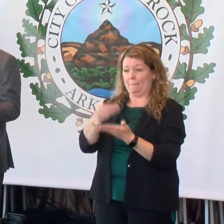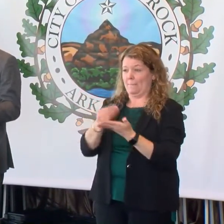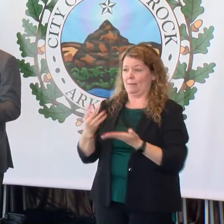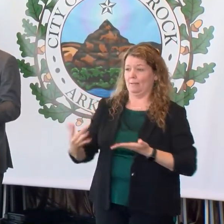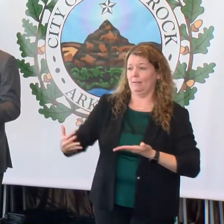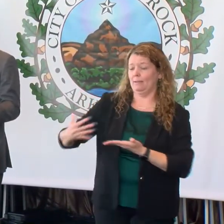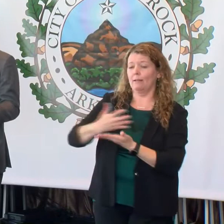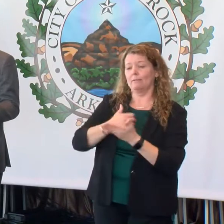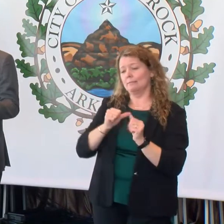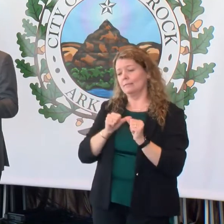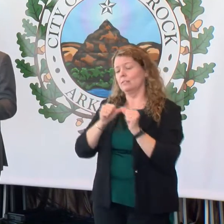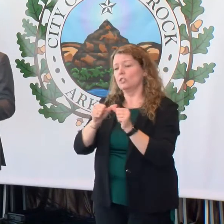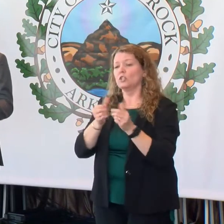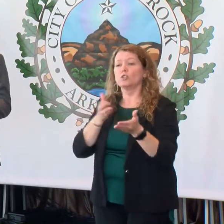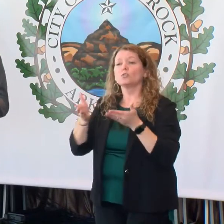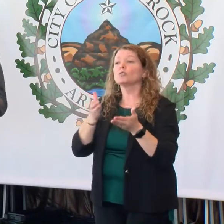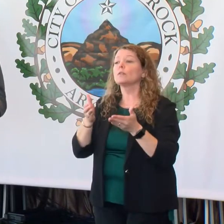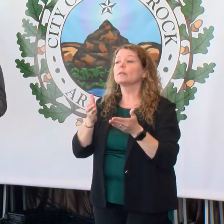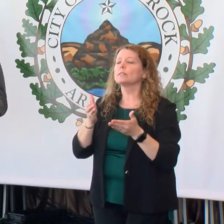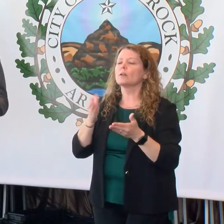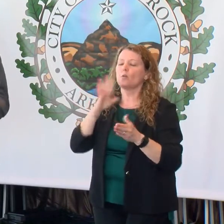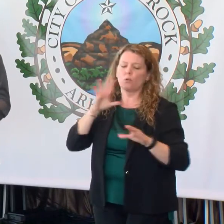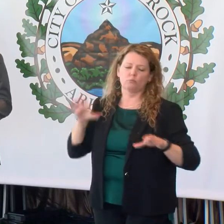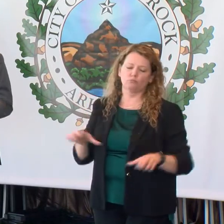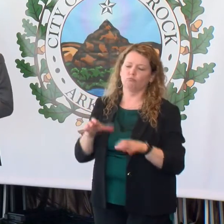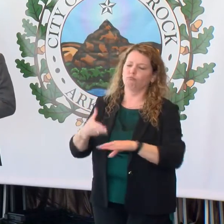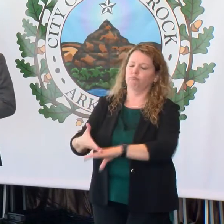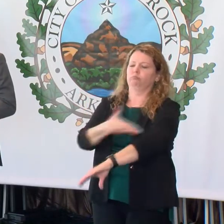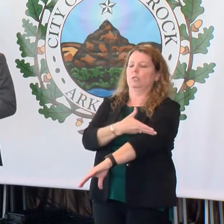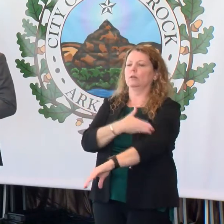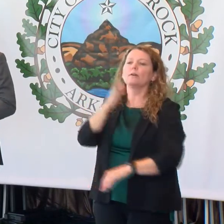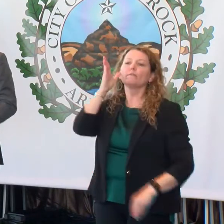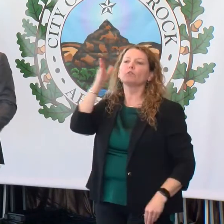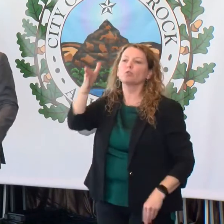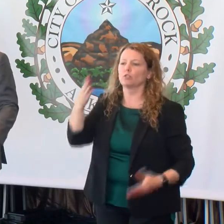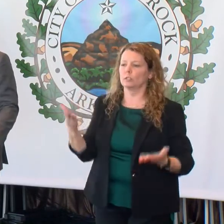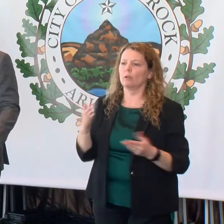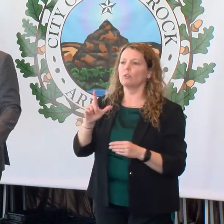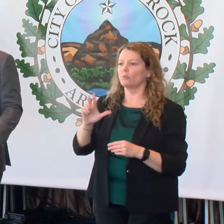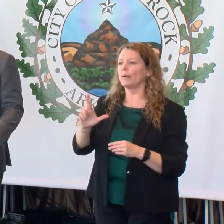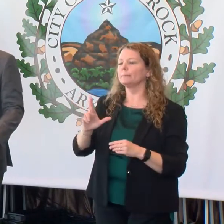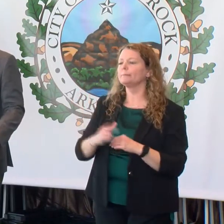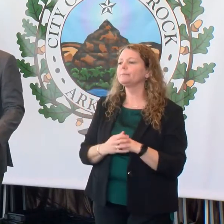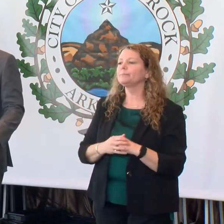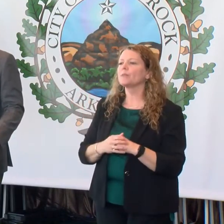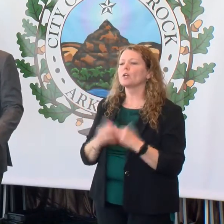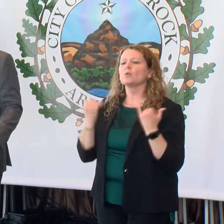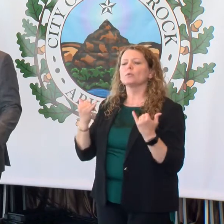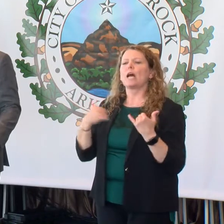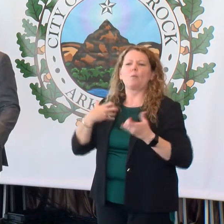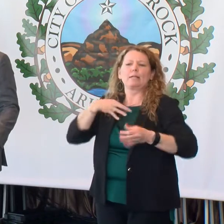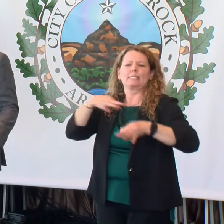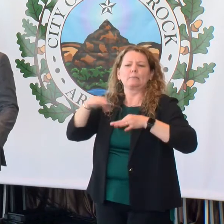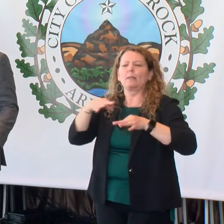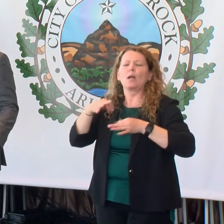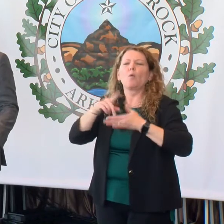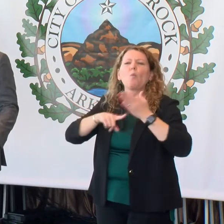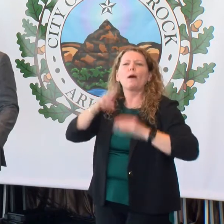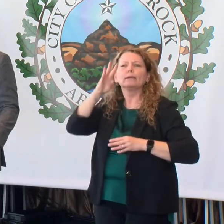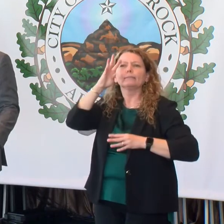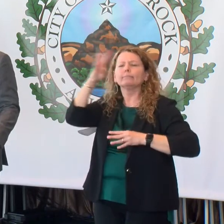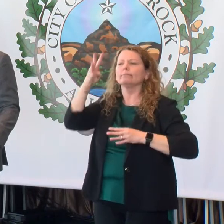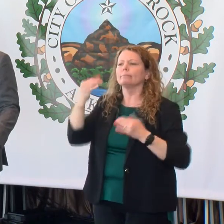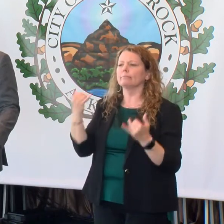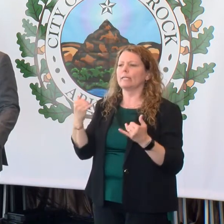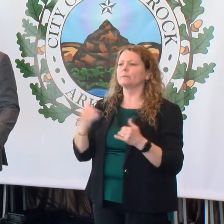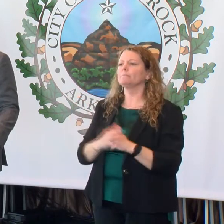these ongoing services will do the best for our future. And so today I want to walk through some of these great initiatives as